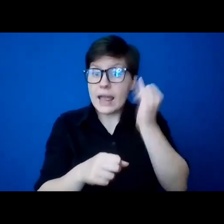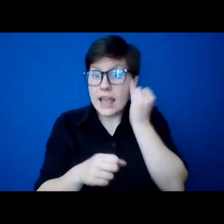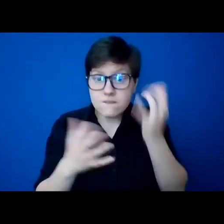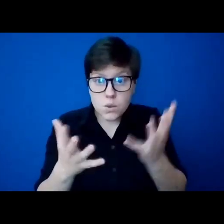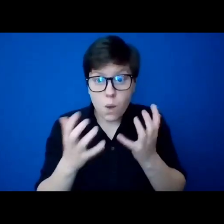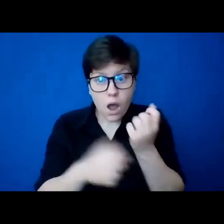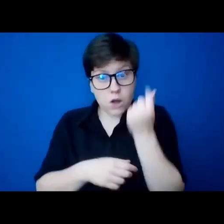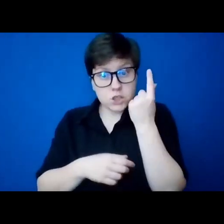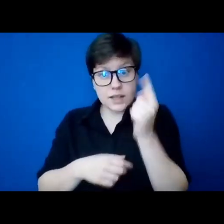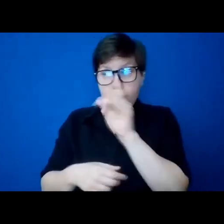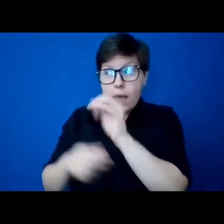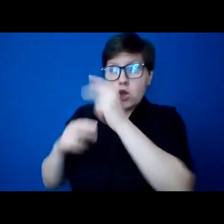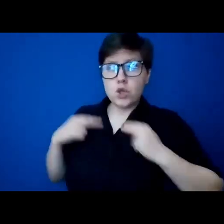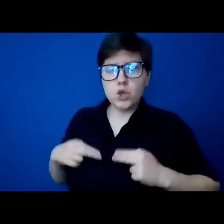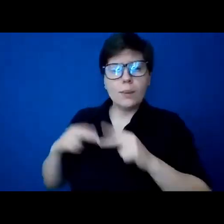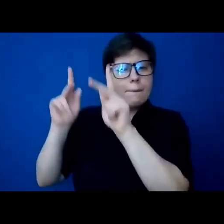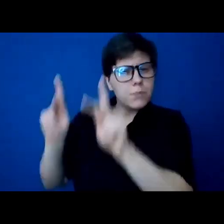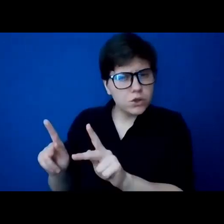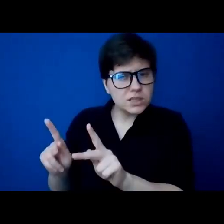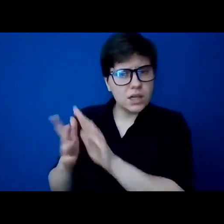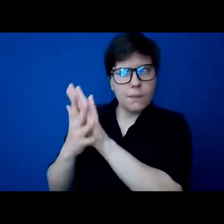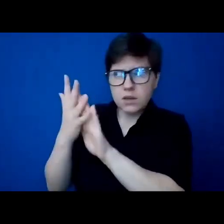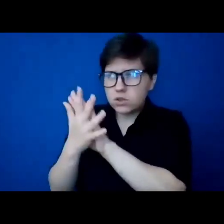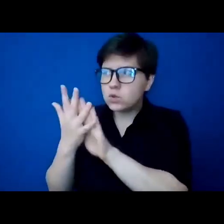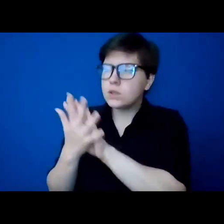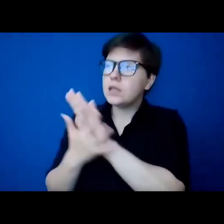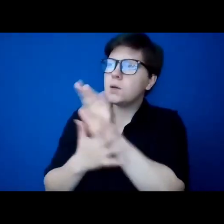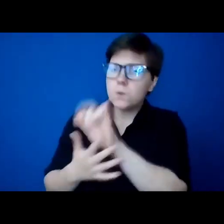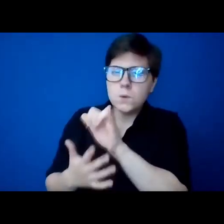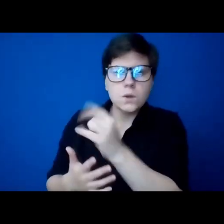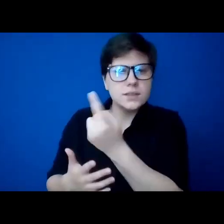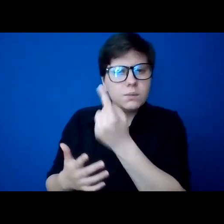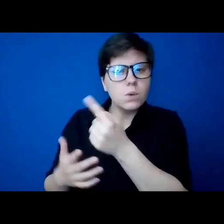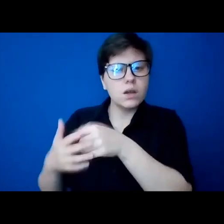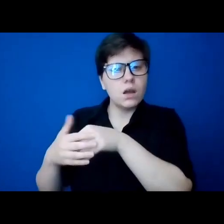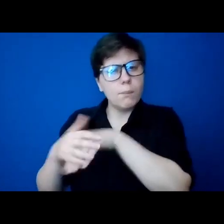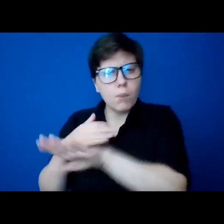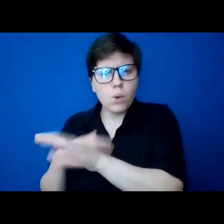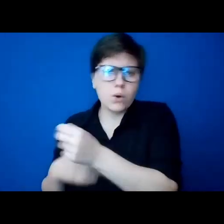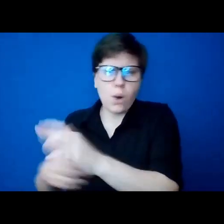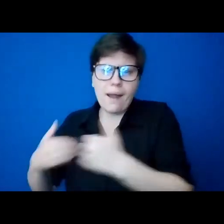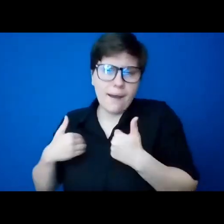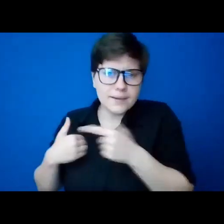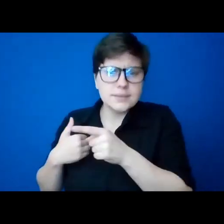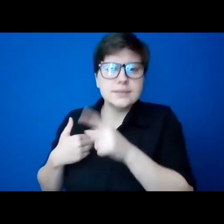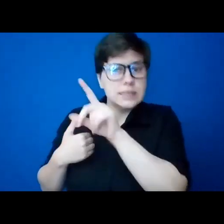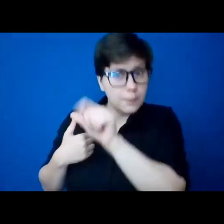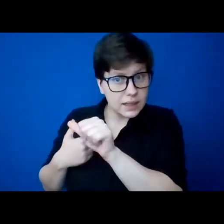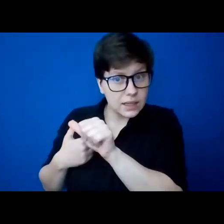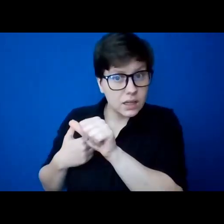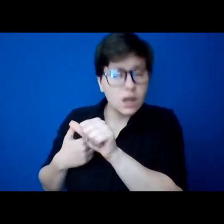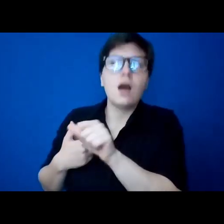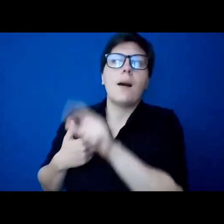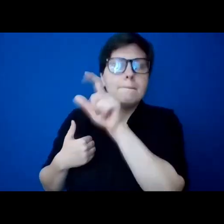of the human person, and especially the mystery of someone who's born or has a disability, we need to linger